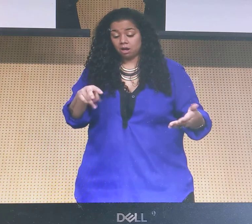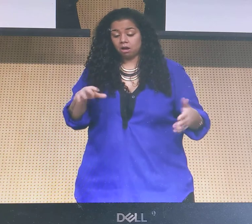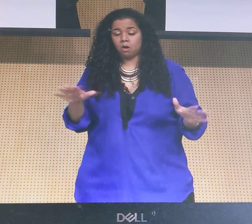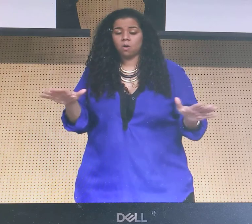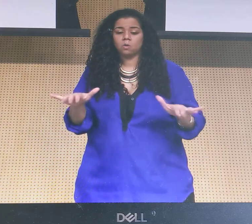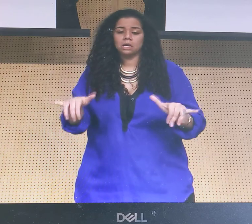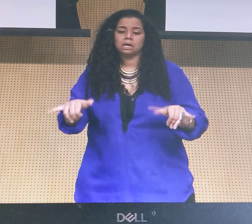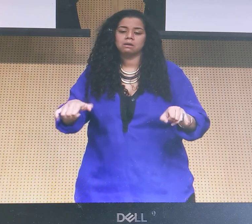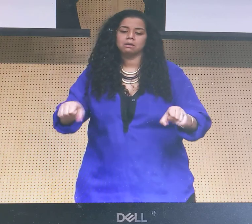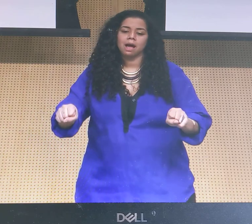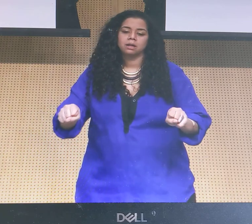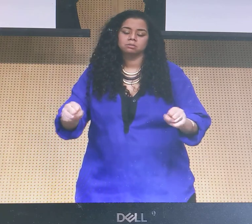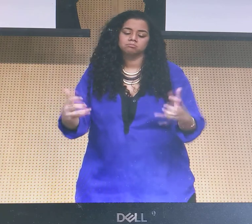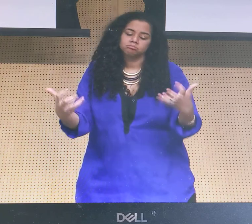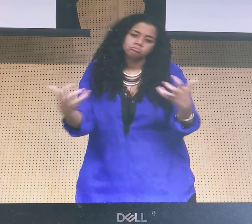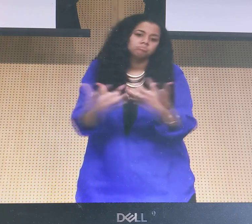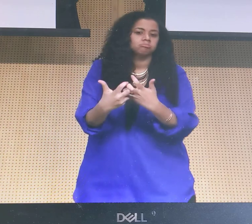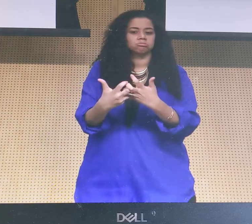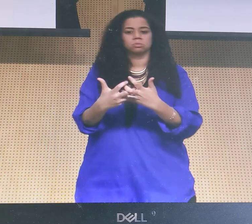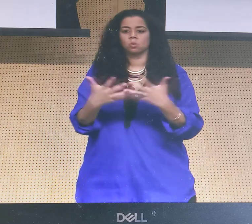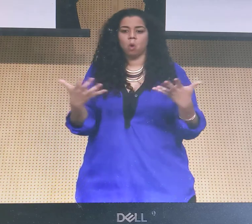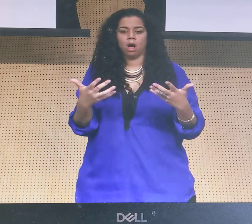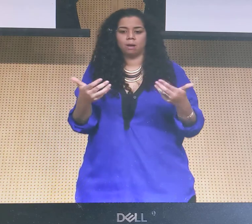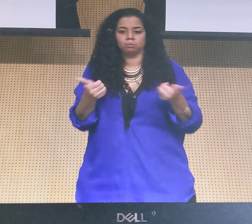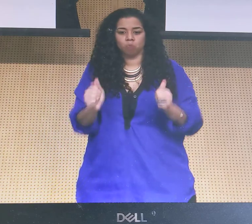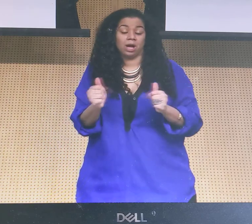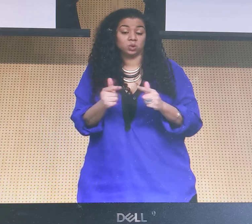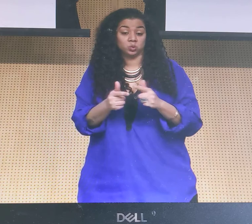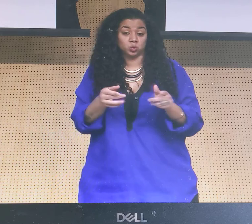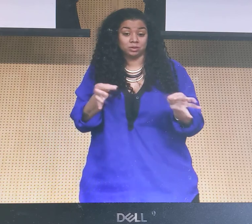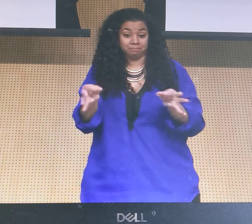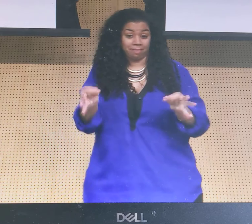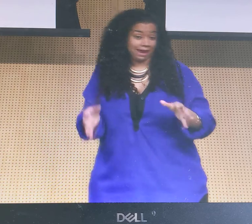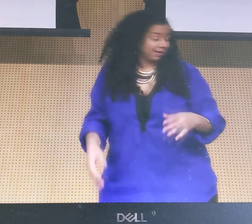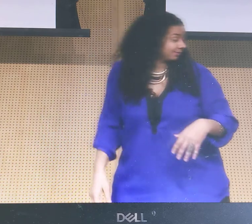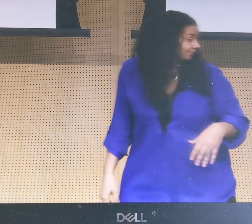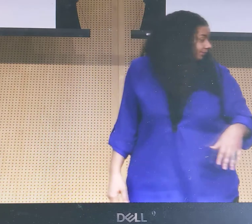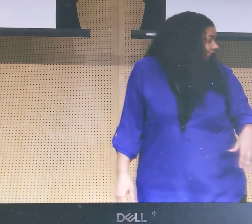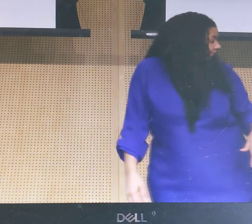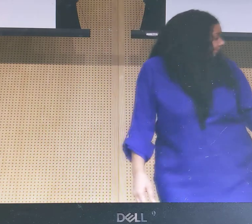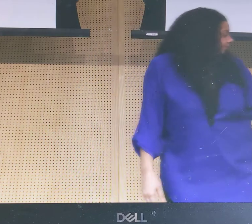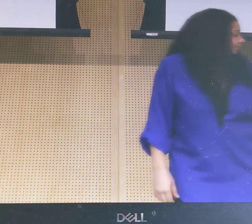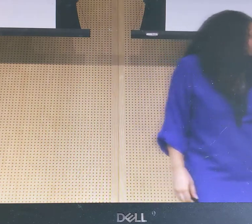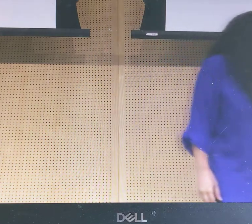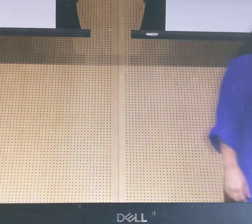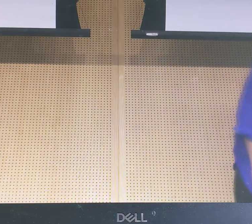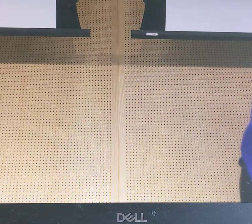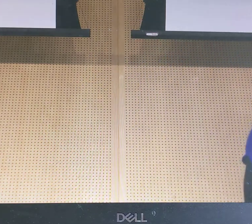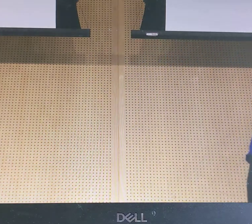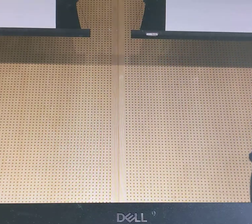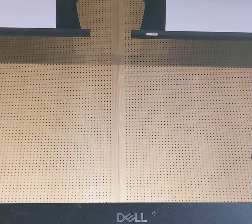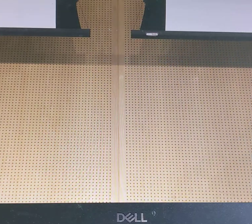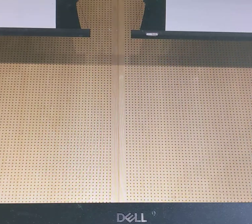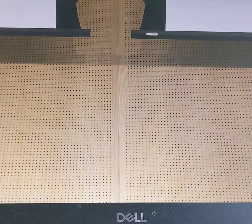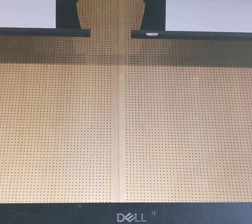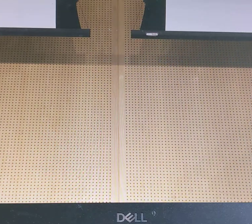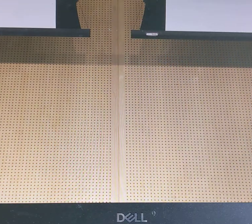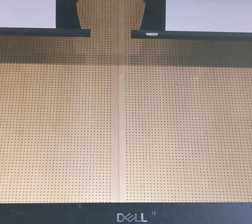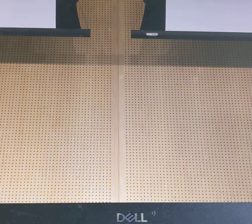And what he wrote in there, I just, it really resonated with me. And I'm going to try to explain the concept from his